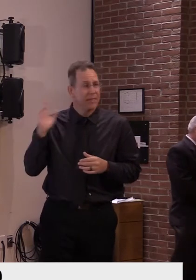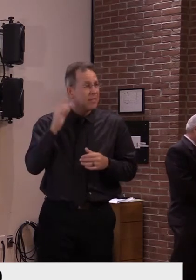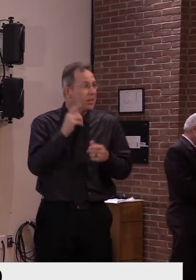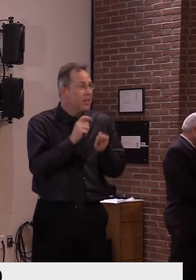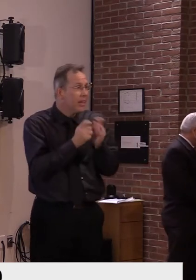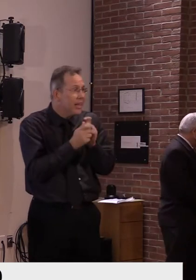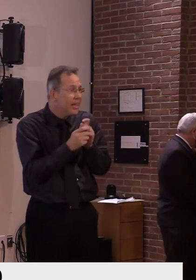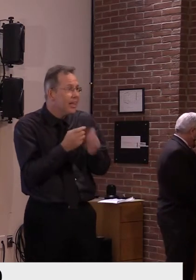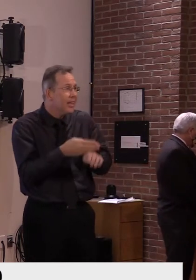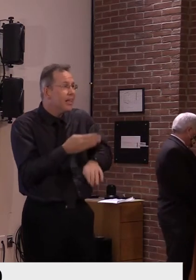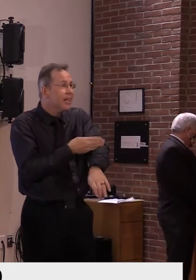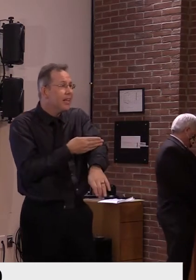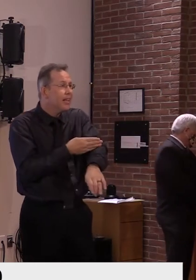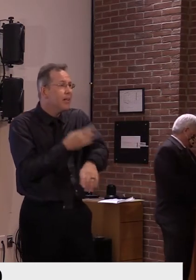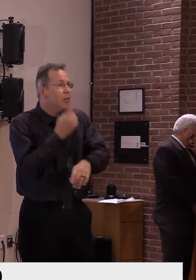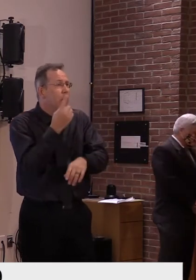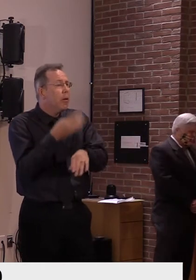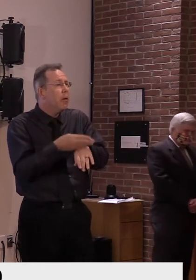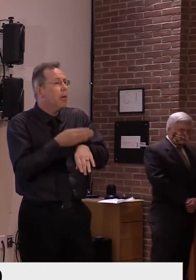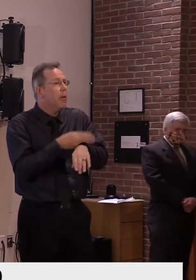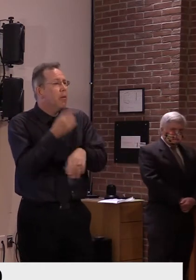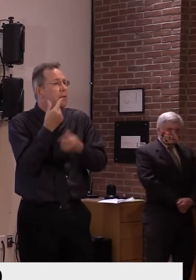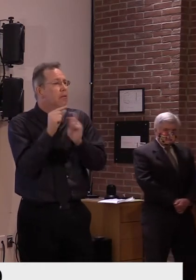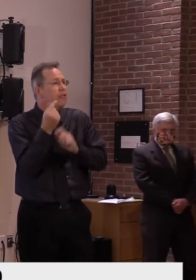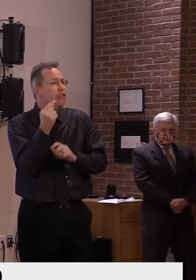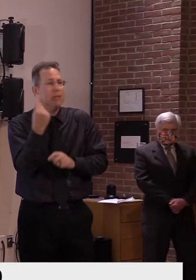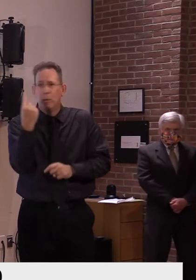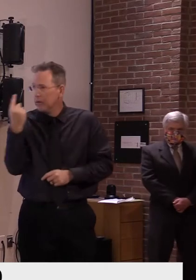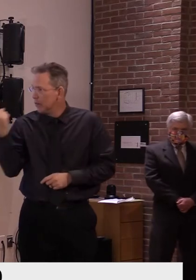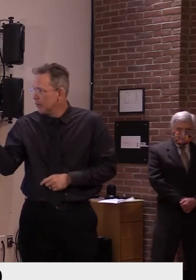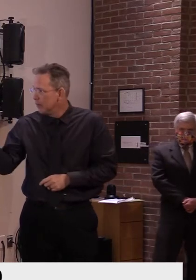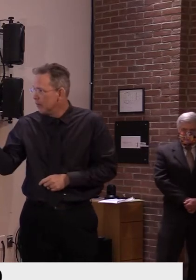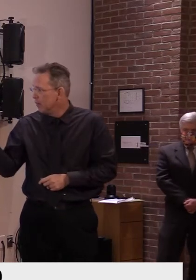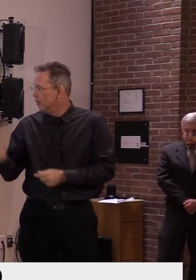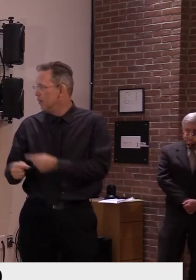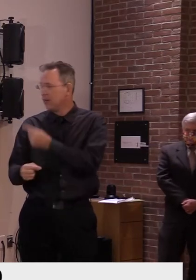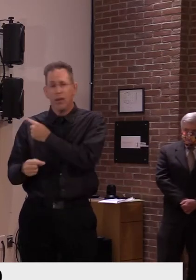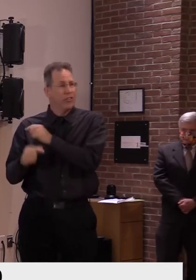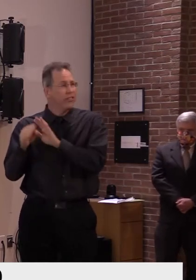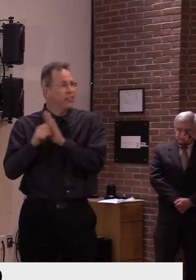Pennsylvania. So with that, I will turn it over to Dr. Levine.